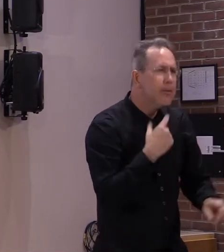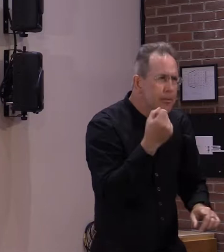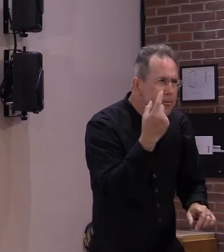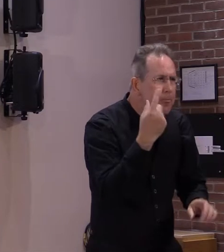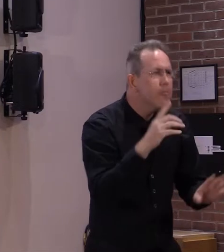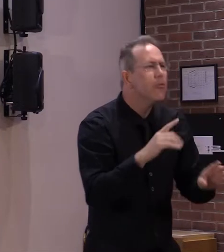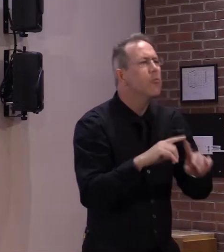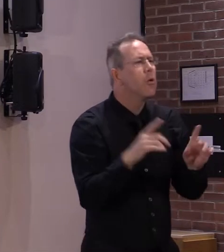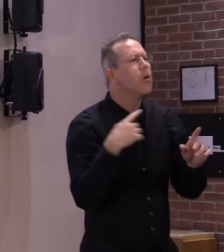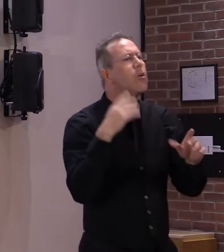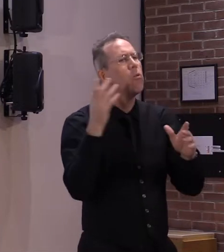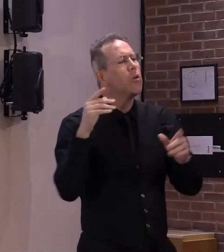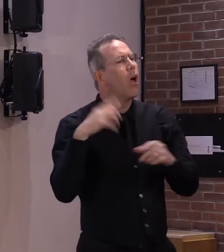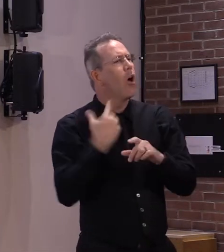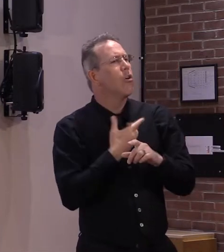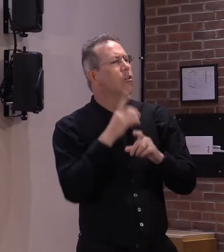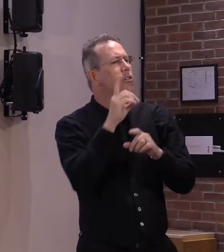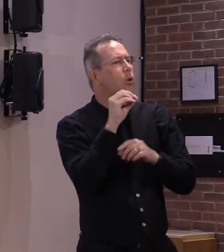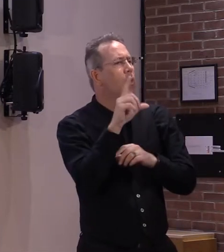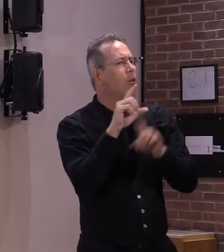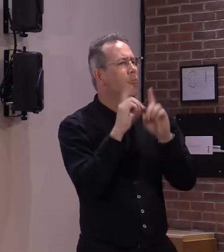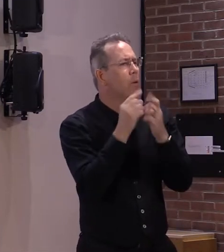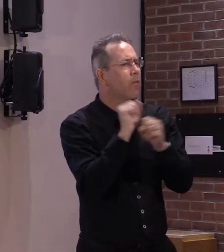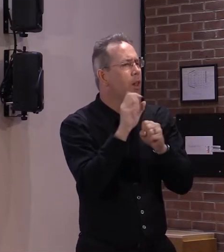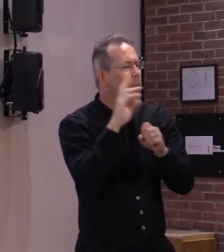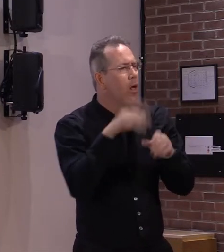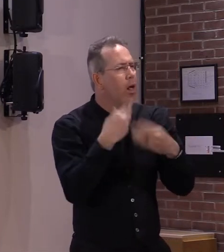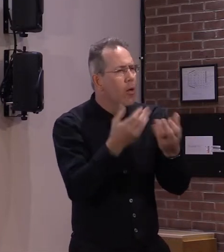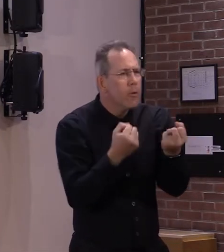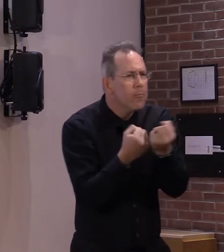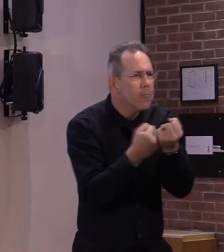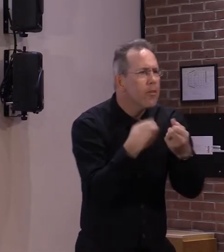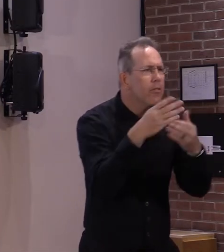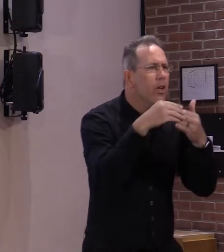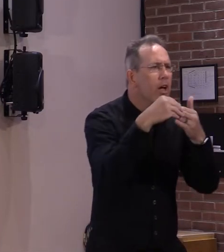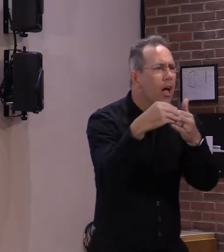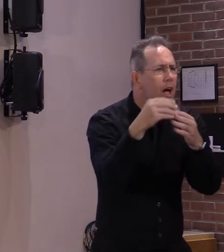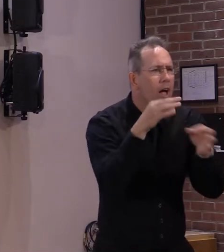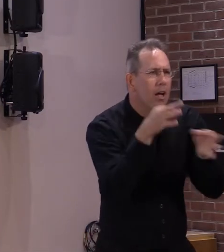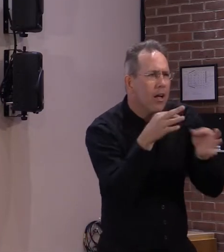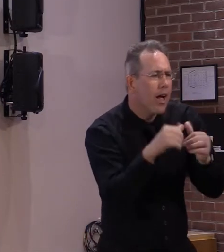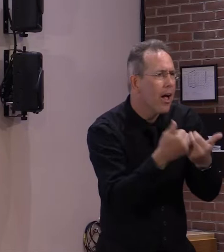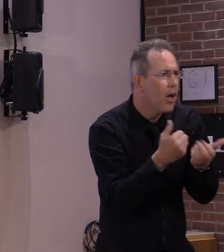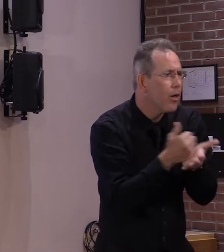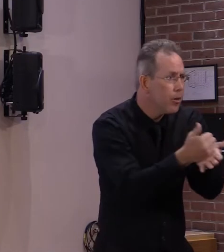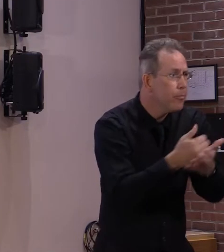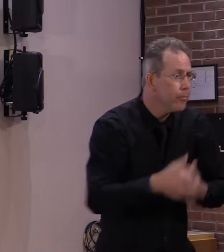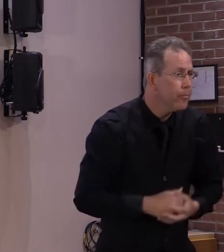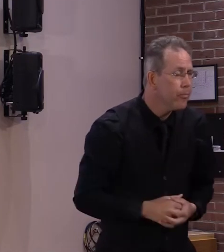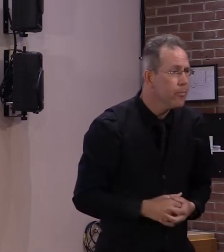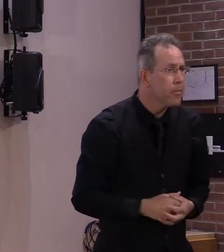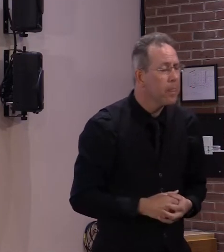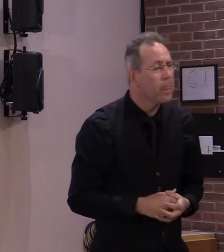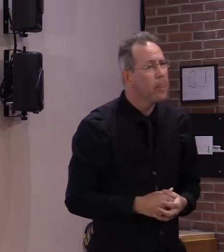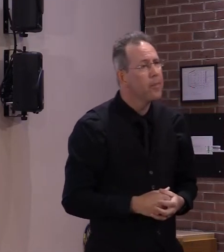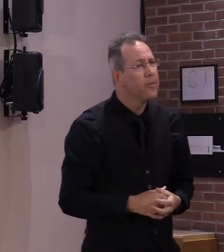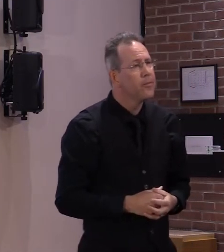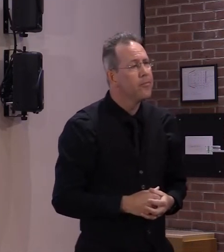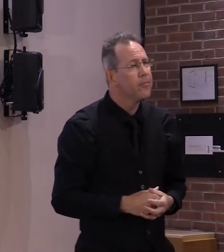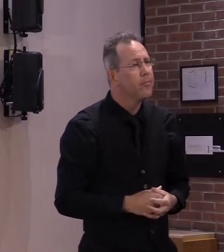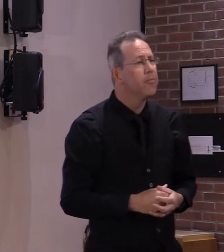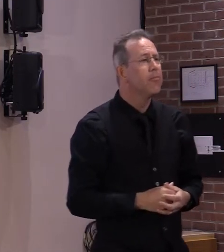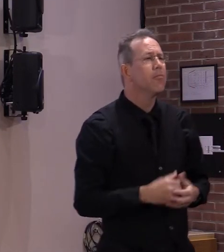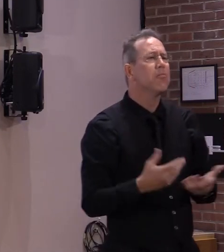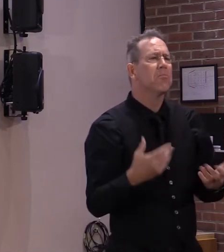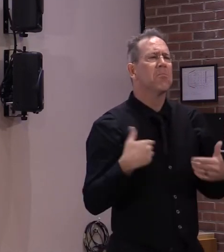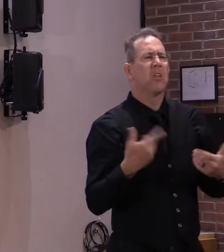unemployment program and the Pandemic Unemployment Assistance Program, or PUA, over the coming days. With that, here is some basic